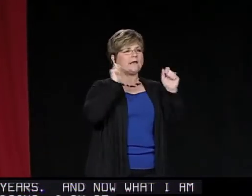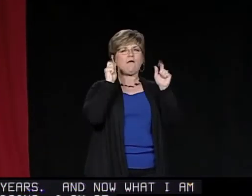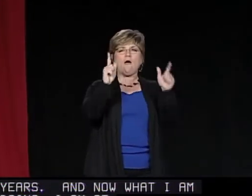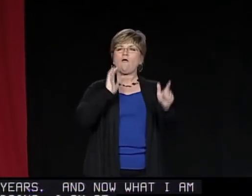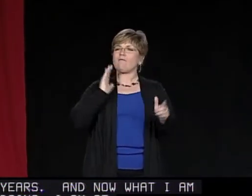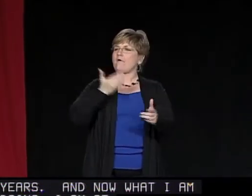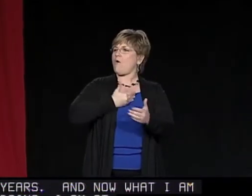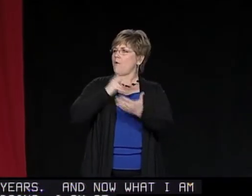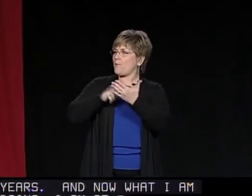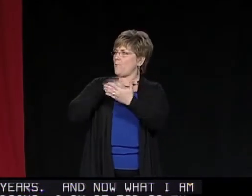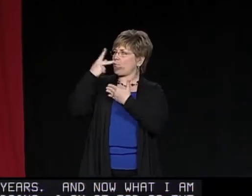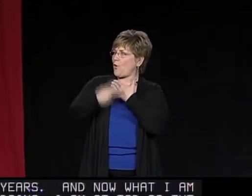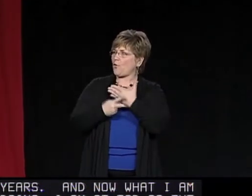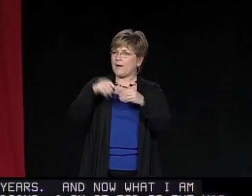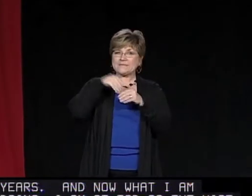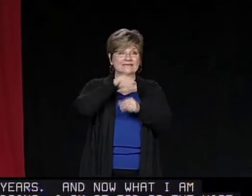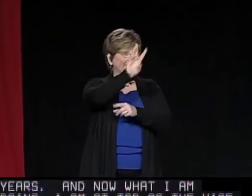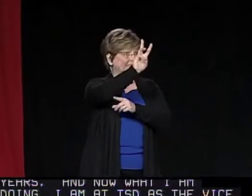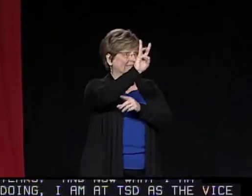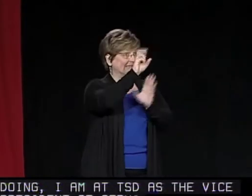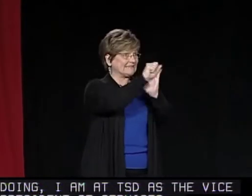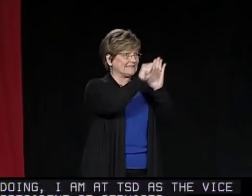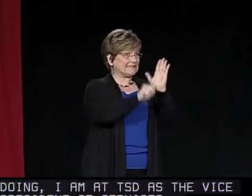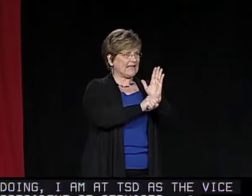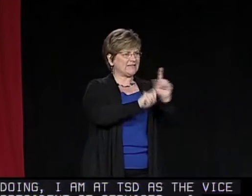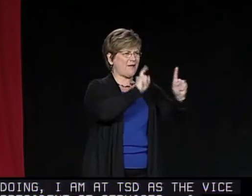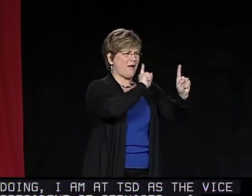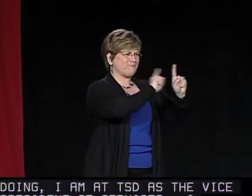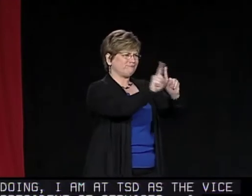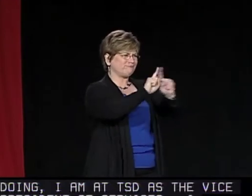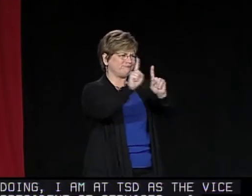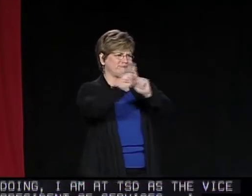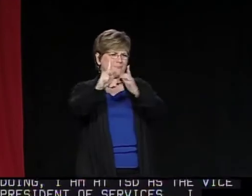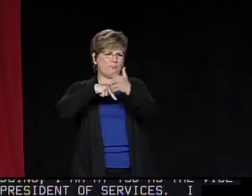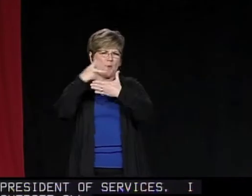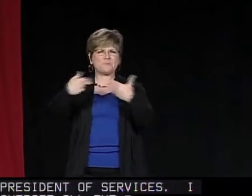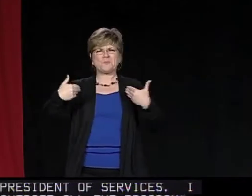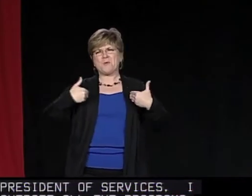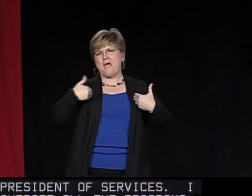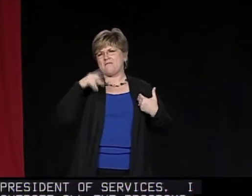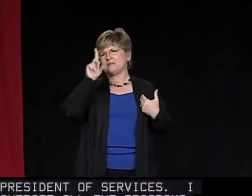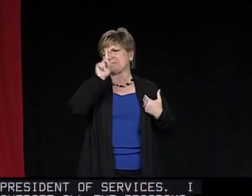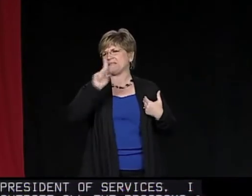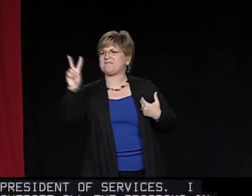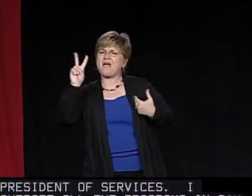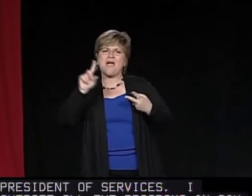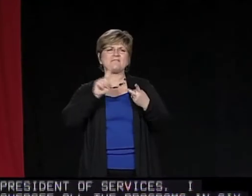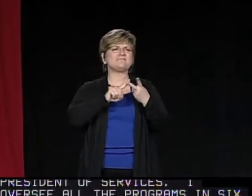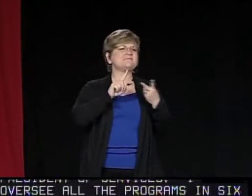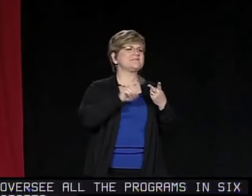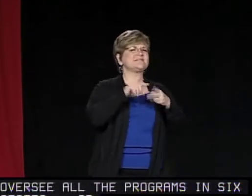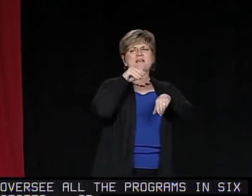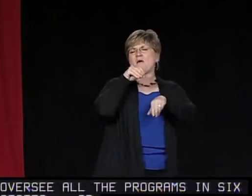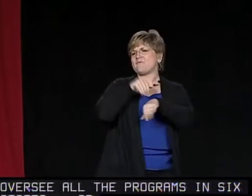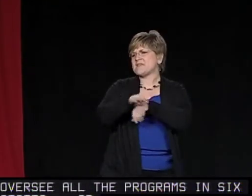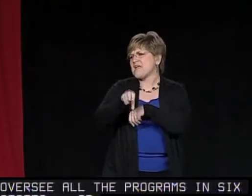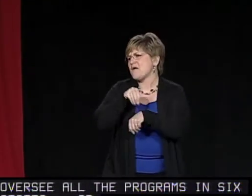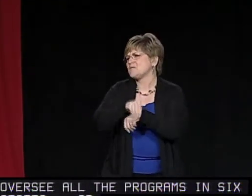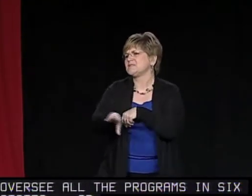Services. I oversee all the programs in six states, or CSD. I'm sorry, the interpreter misunderstood that. I'm at